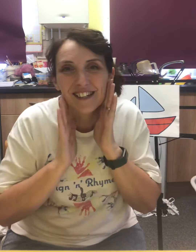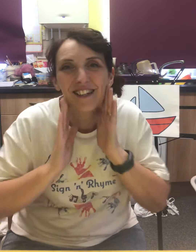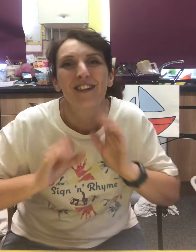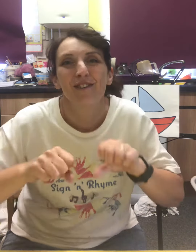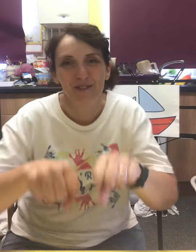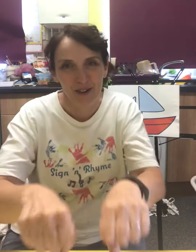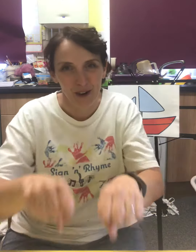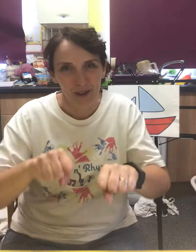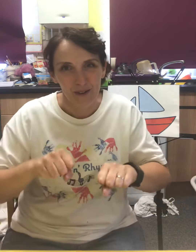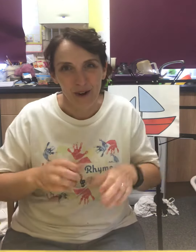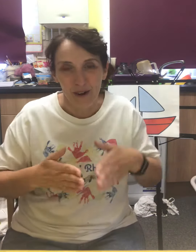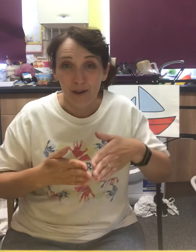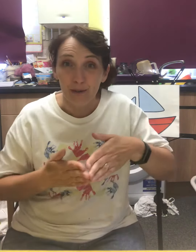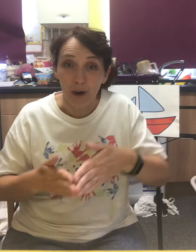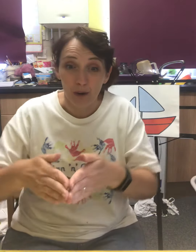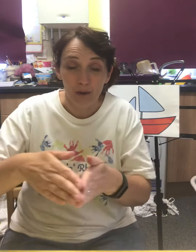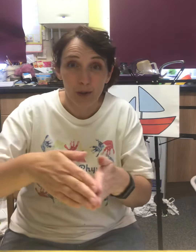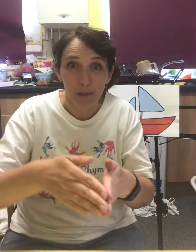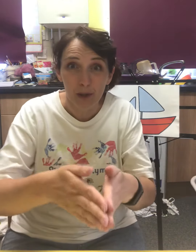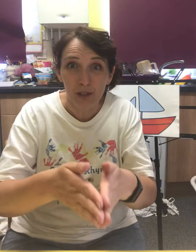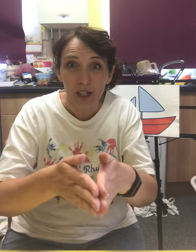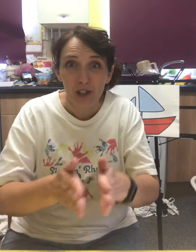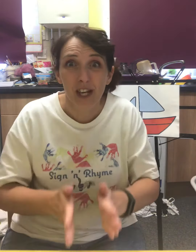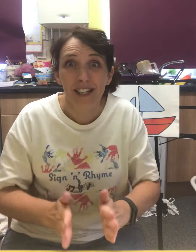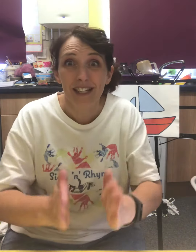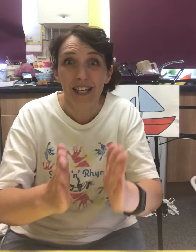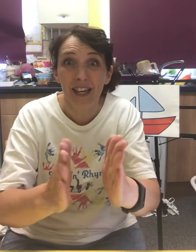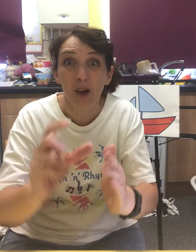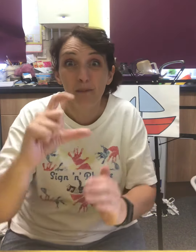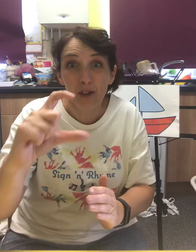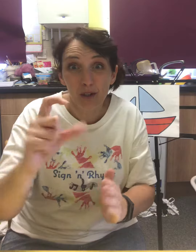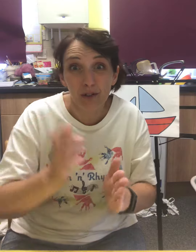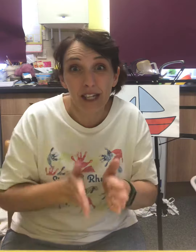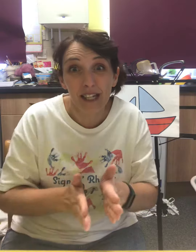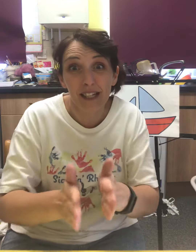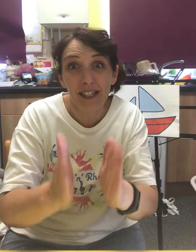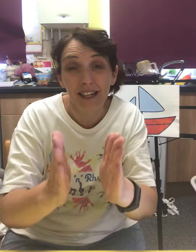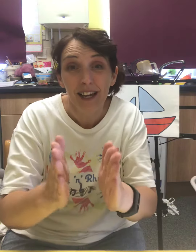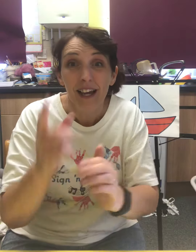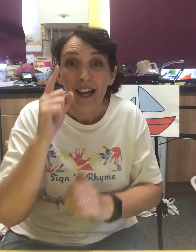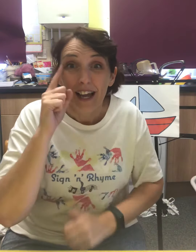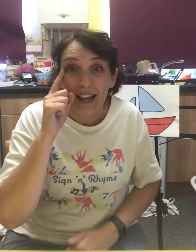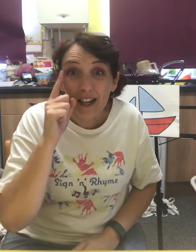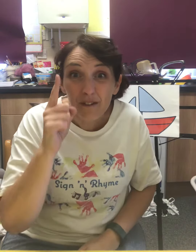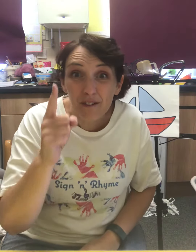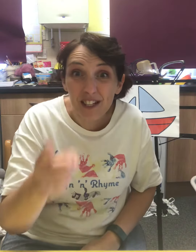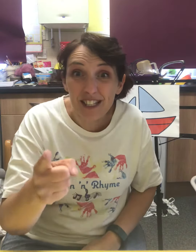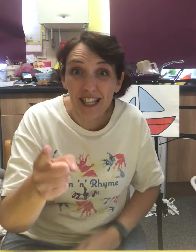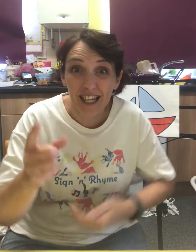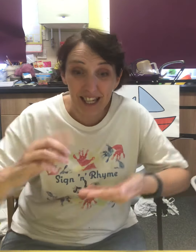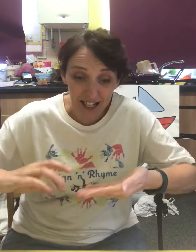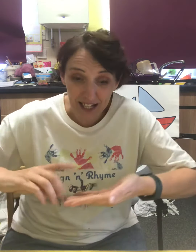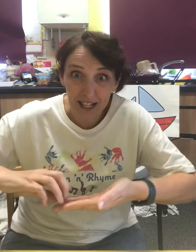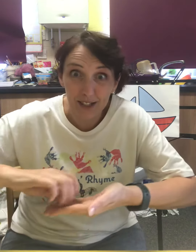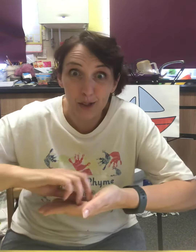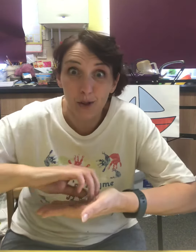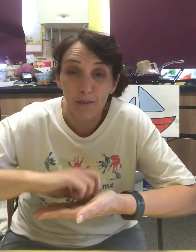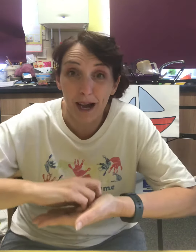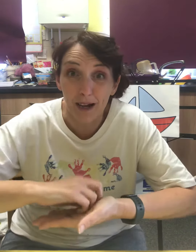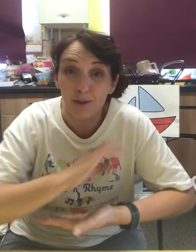Row row row your boat, gently up the creek. If you see a little mouse